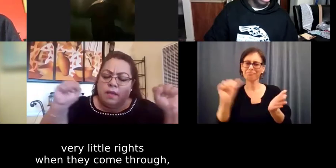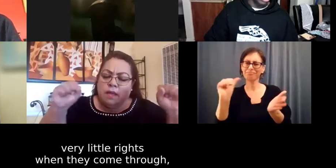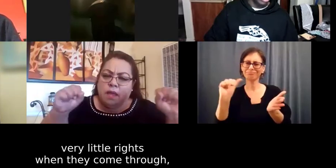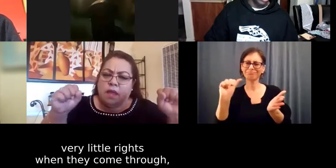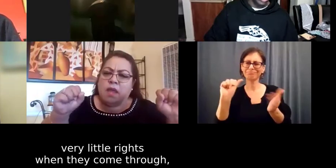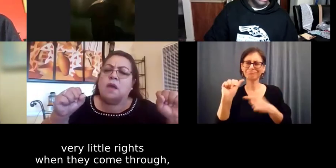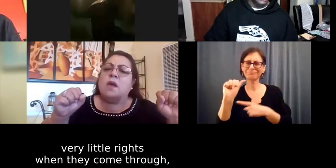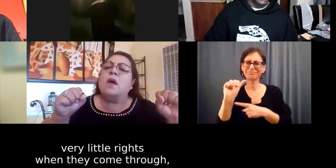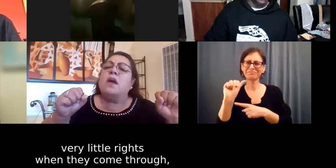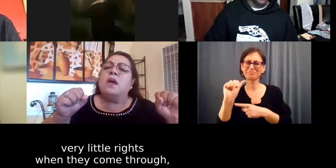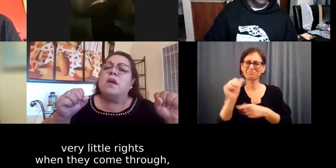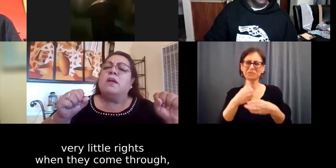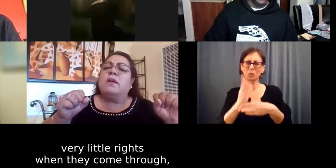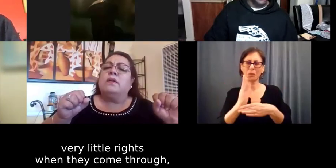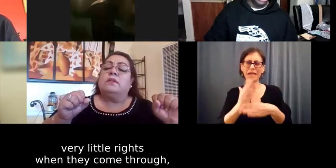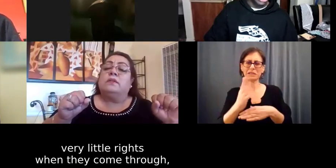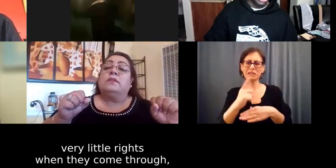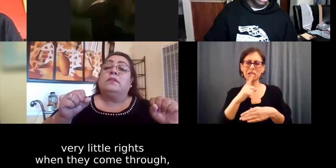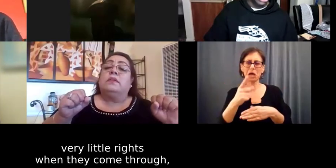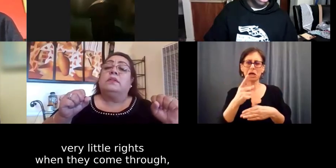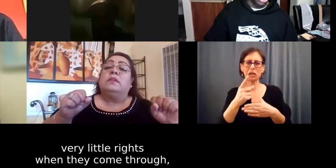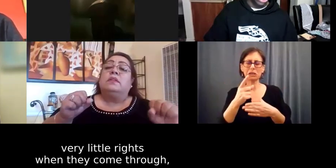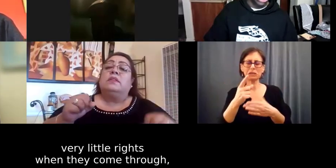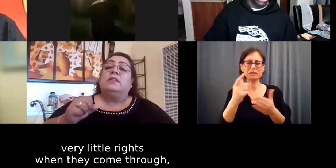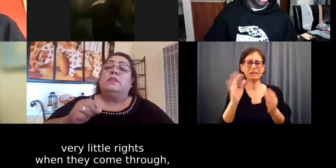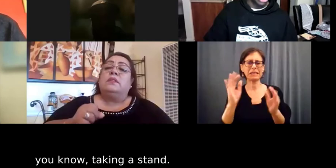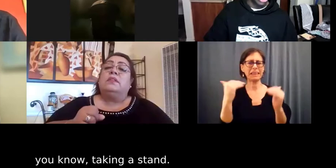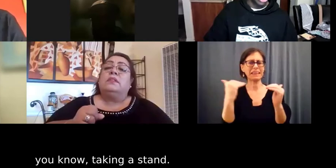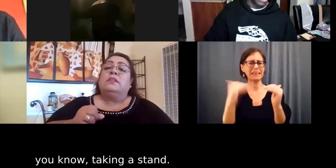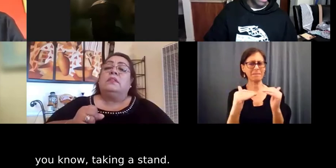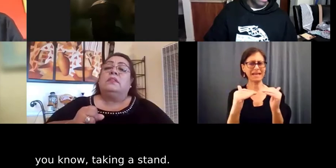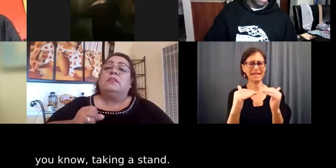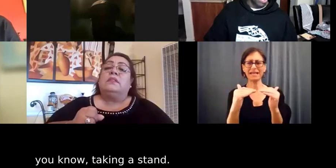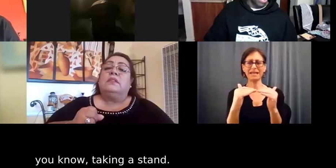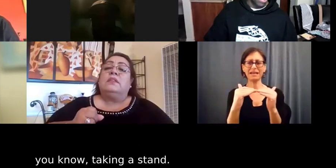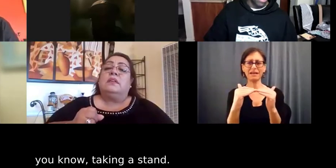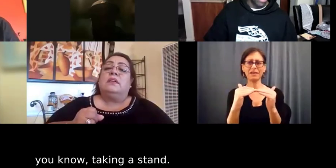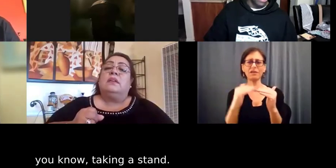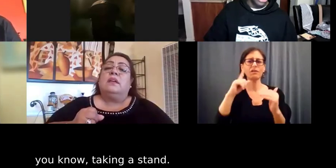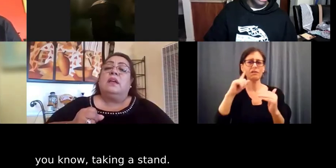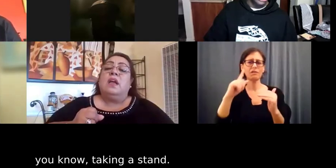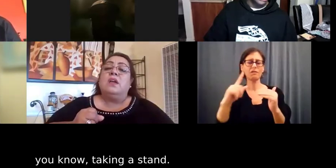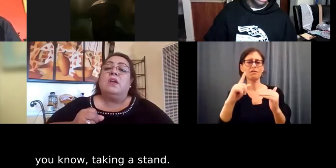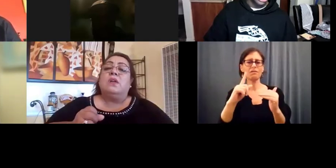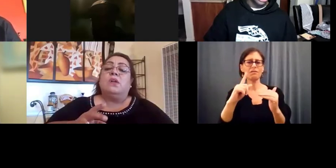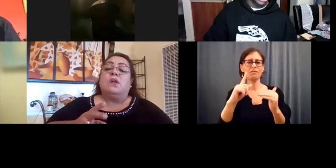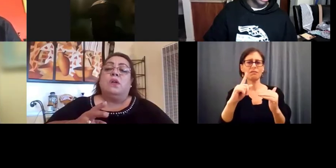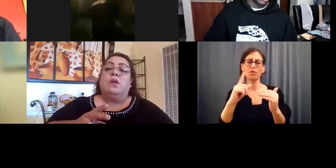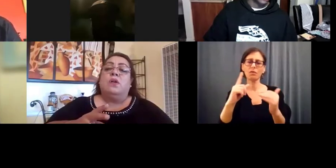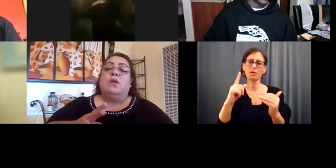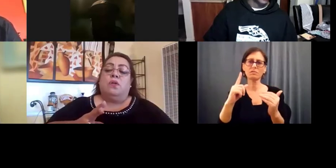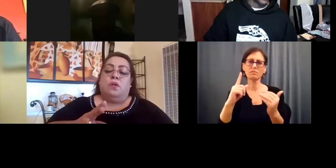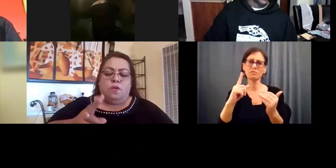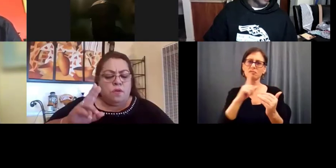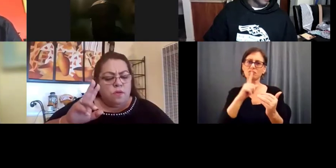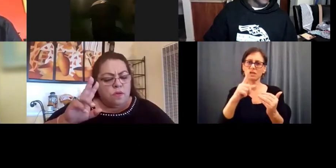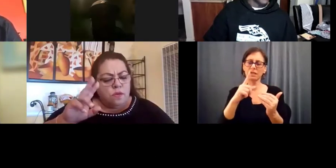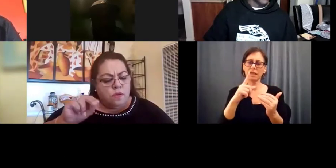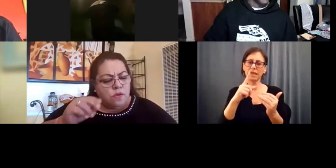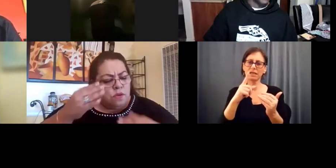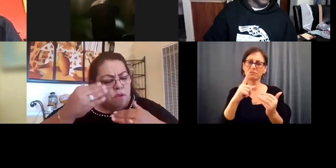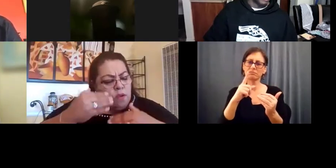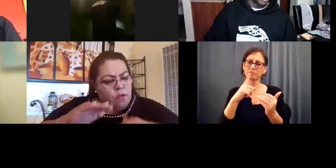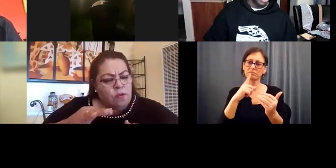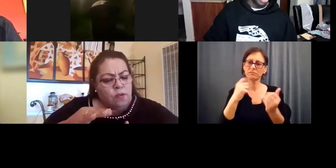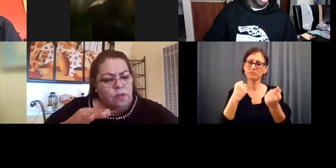little rights when you when it comes to you know picking a stand um